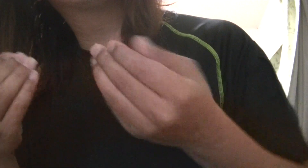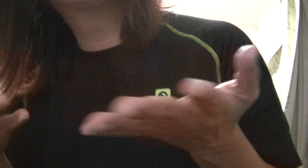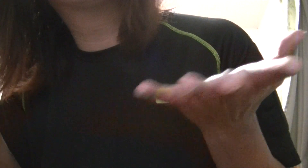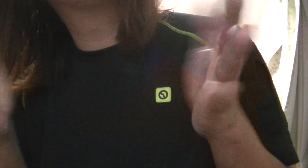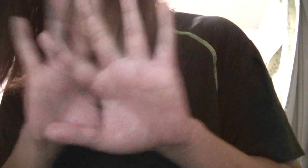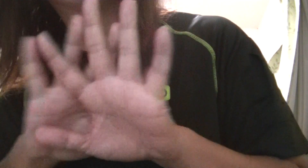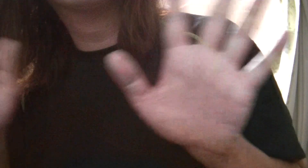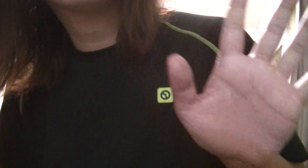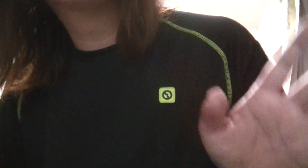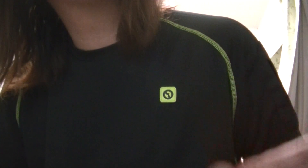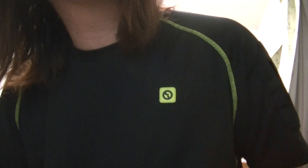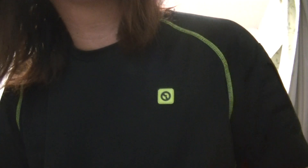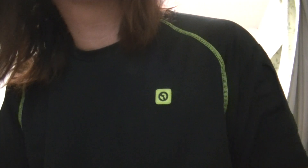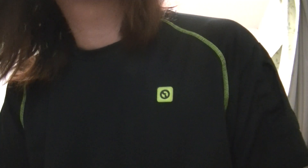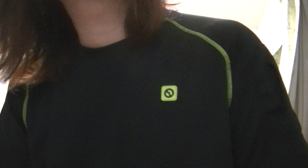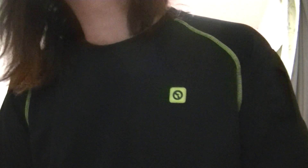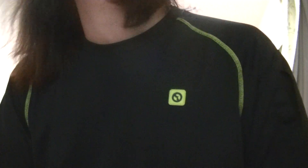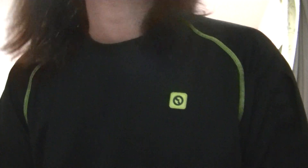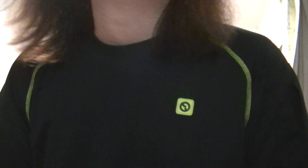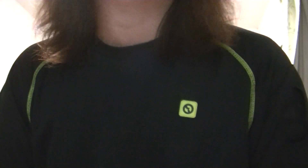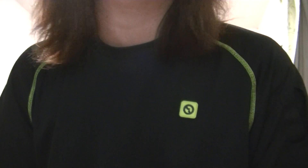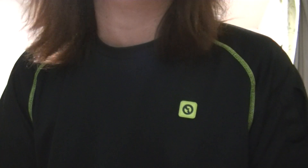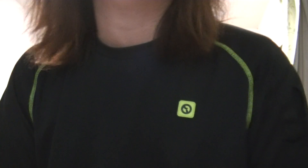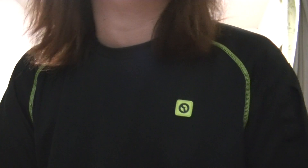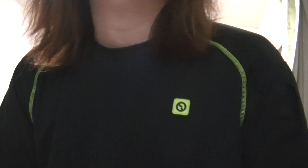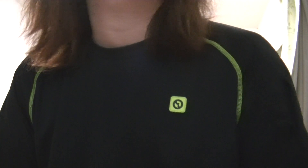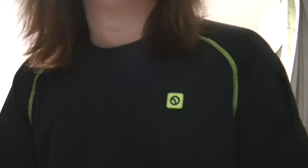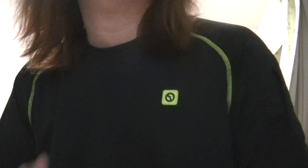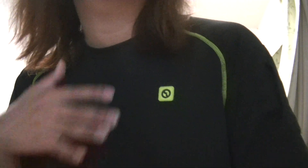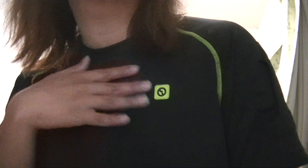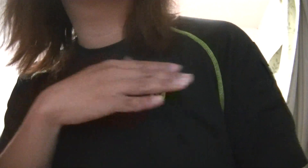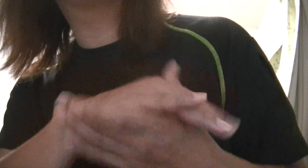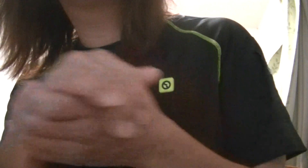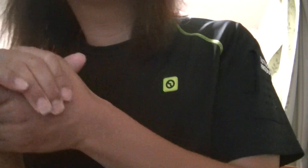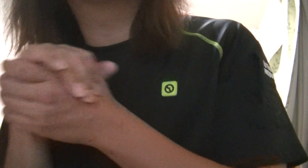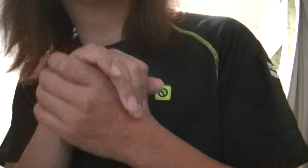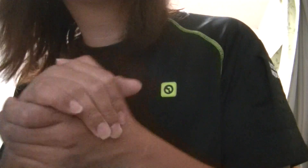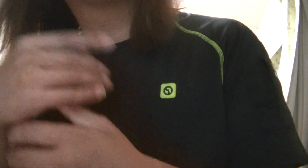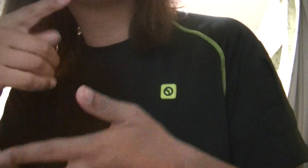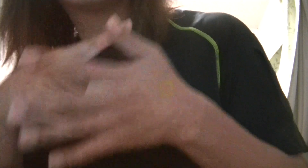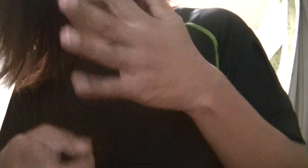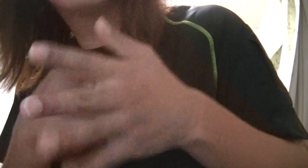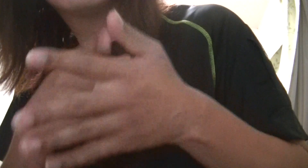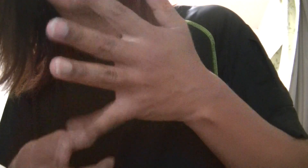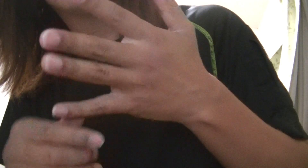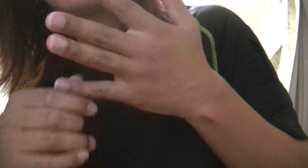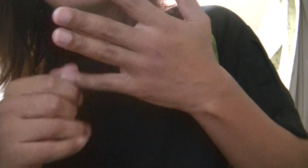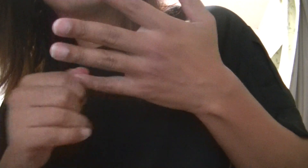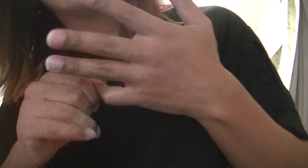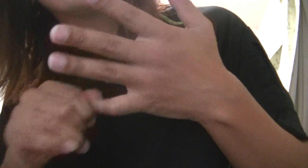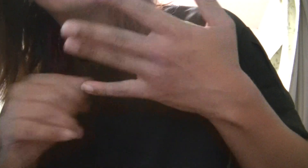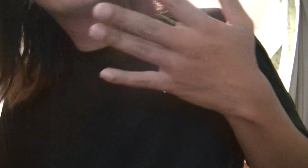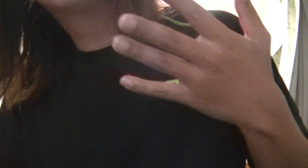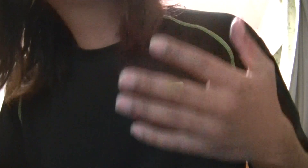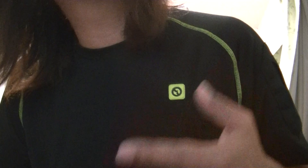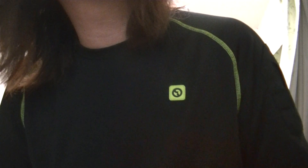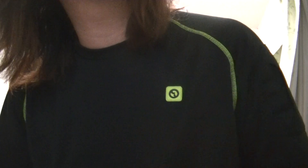not give in There's a chance we're taking We're